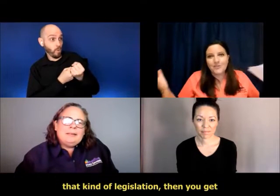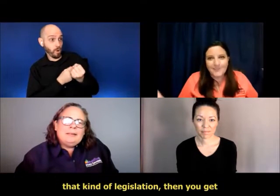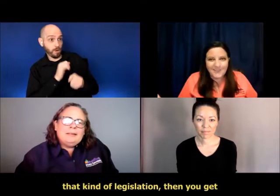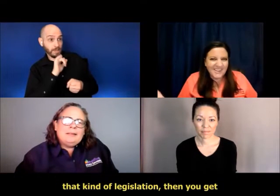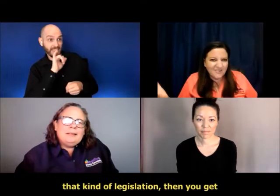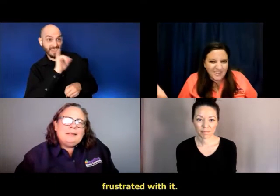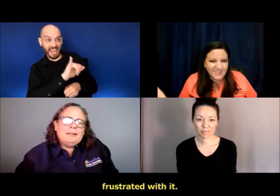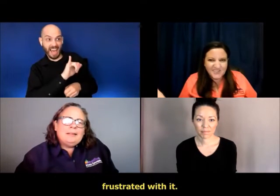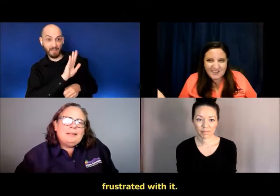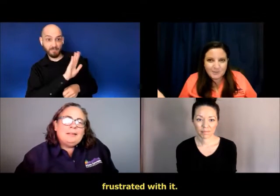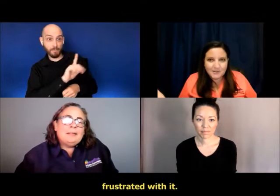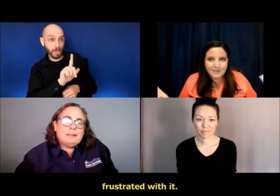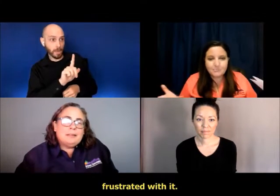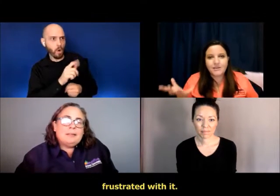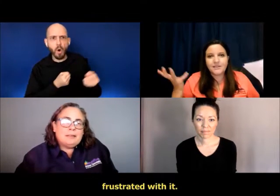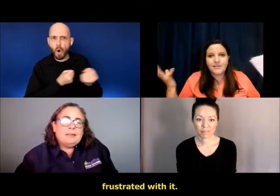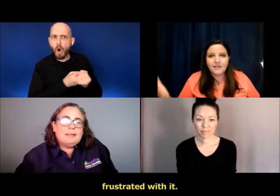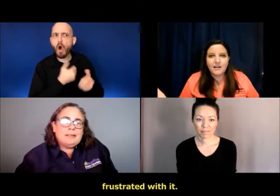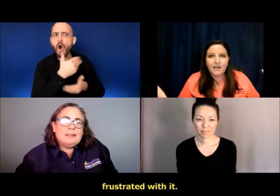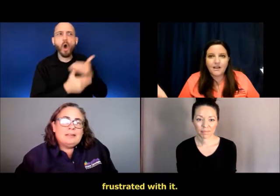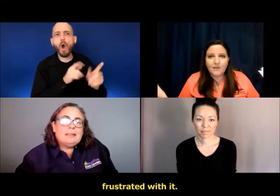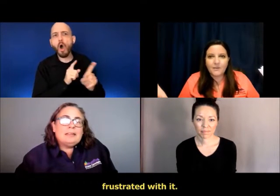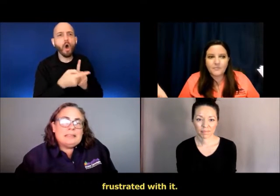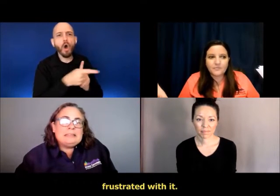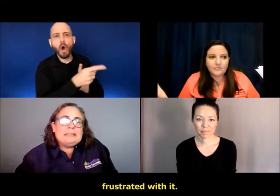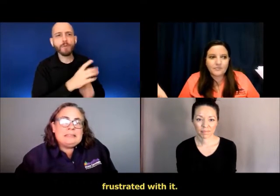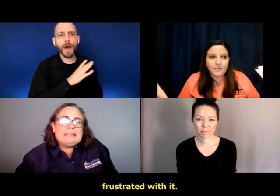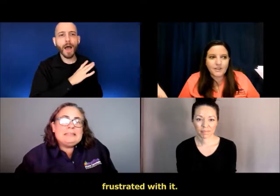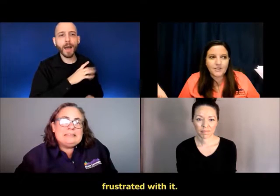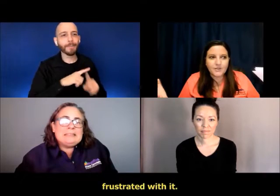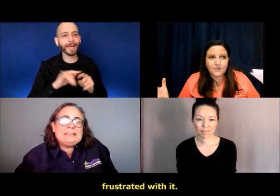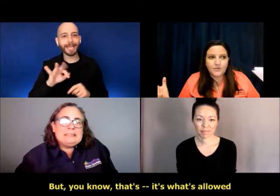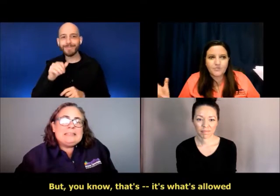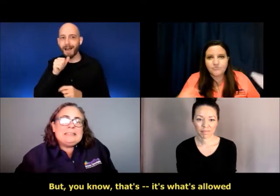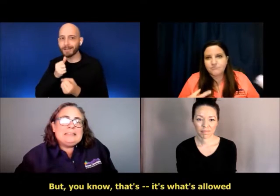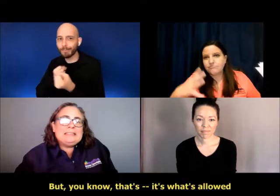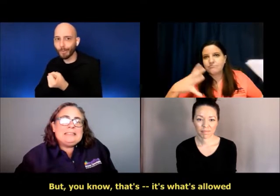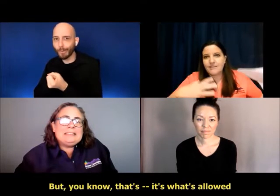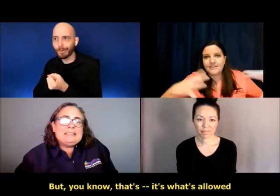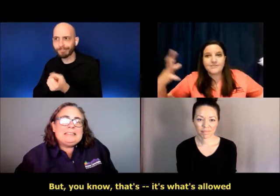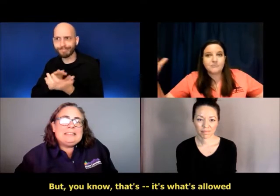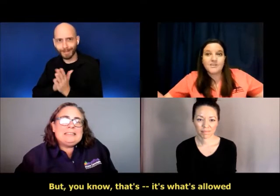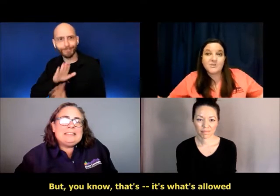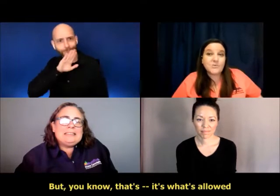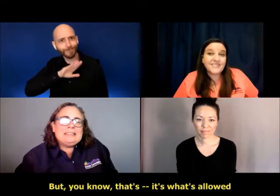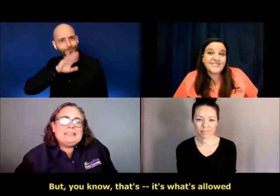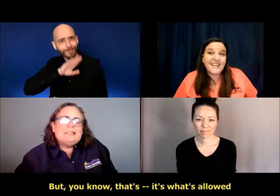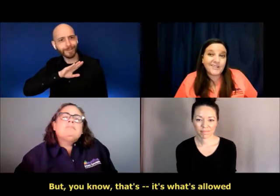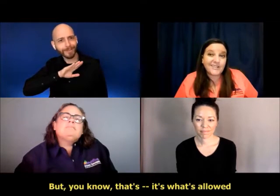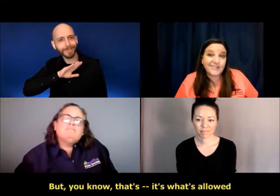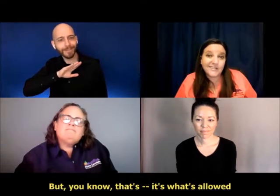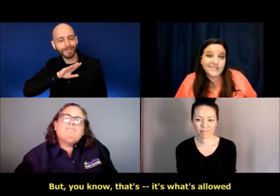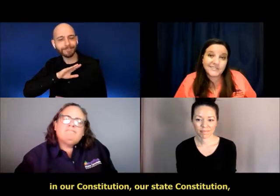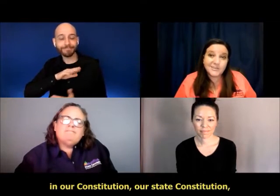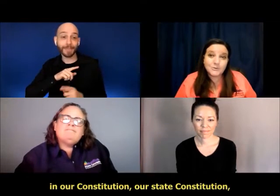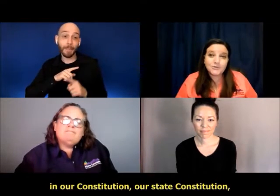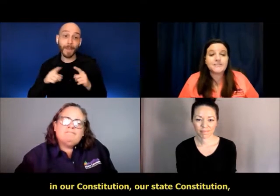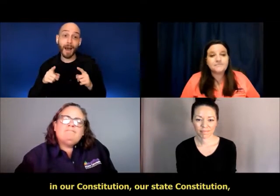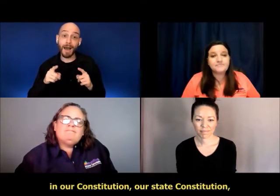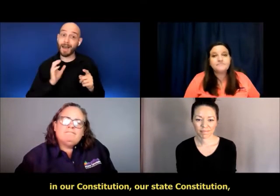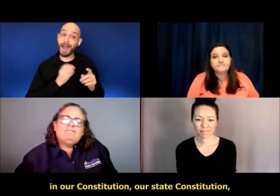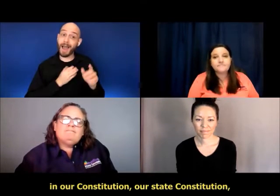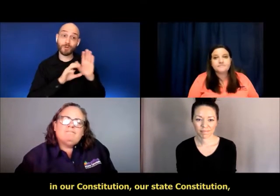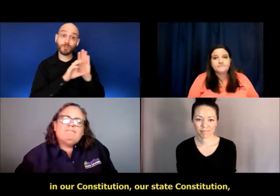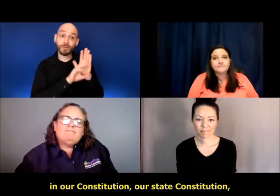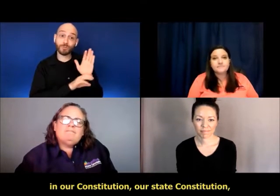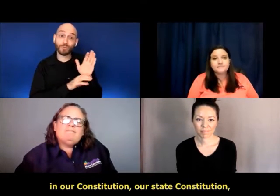legislation, then you get frustrated with it. But, um, you know, that's, it's what's allowed in our constitution,